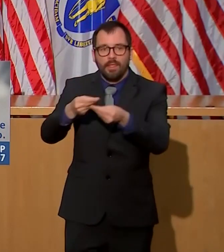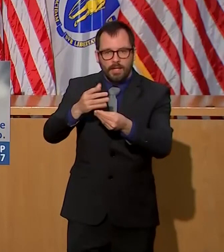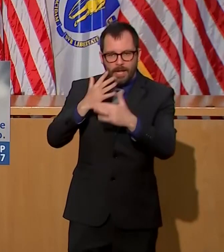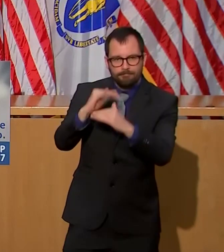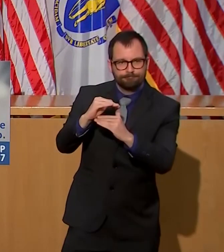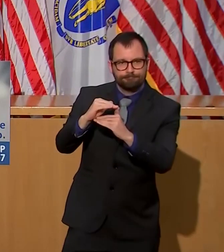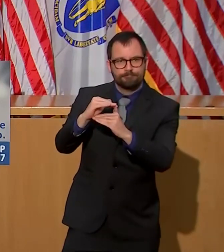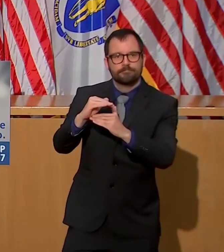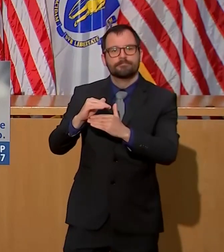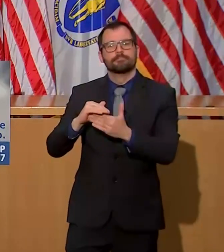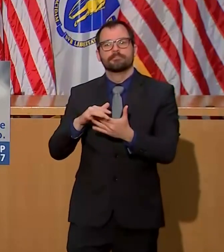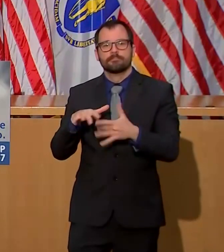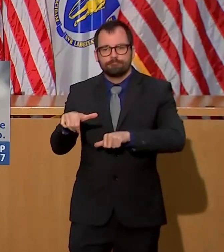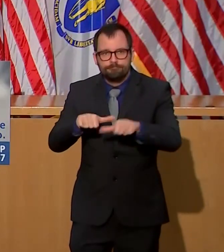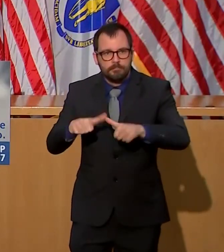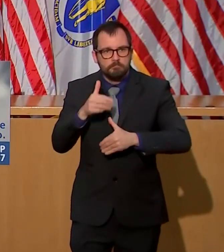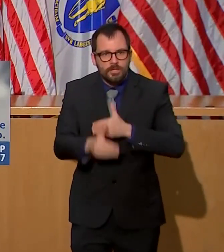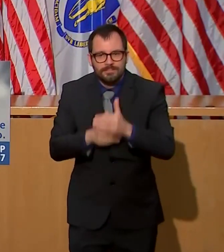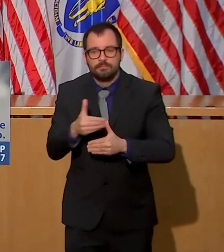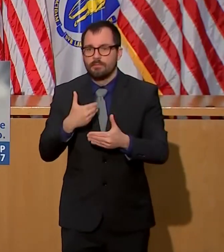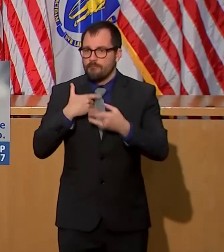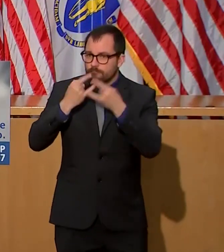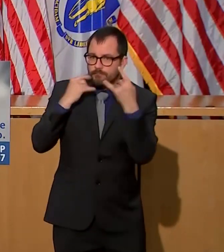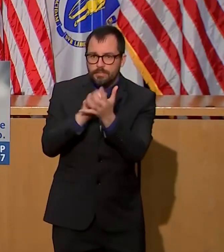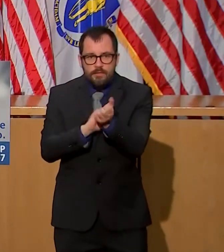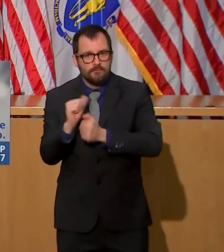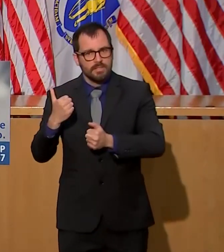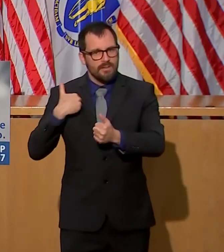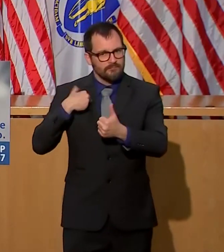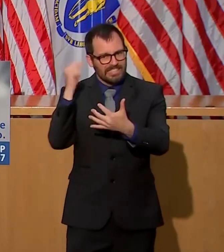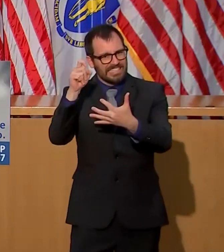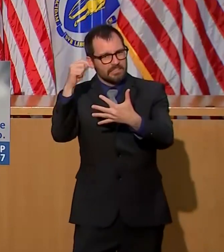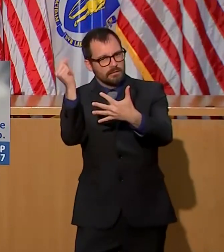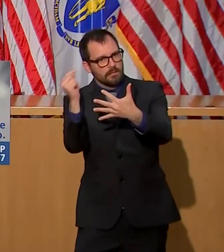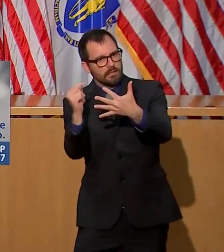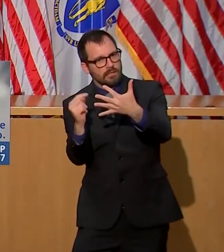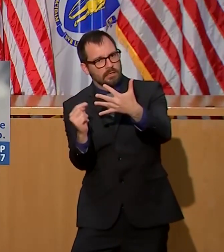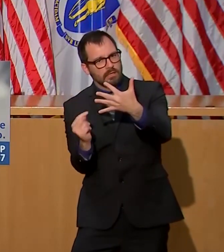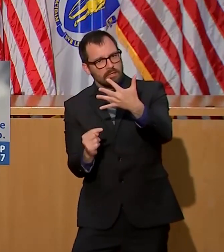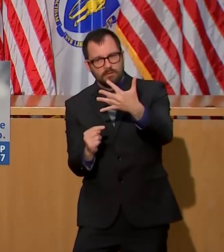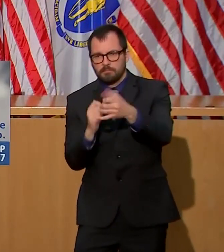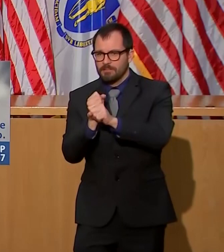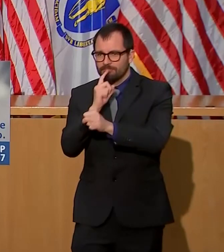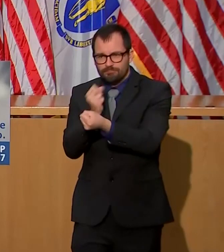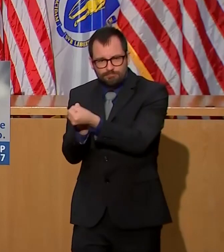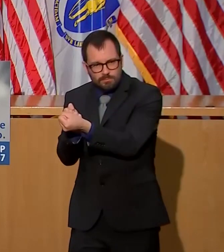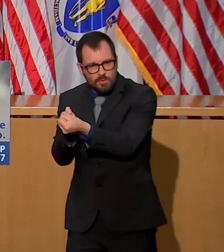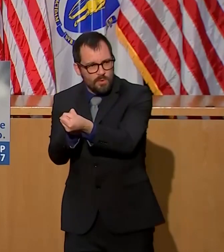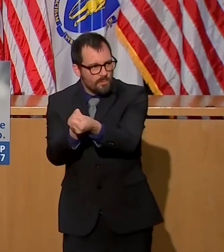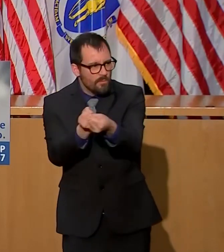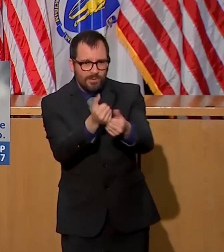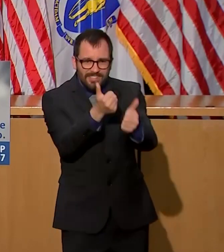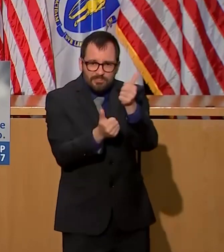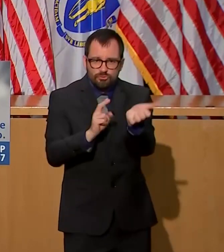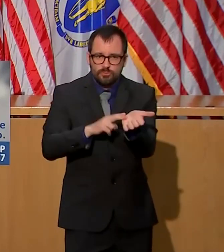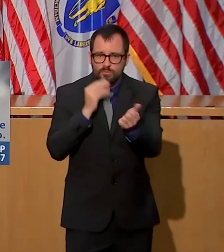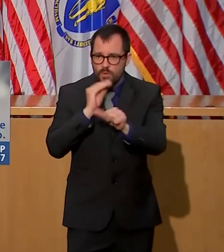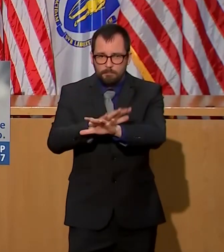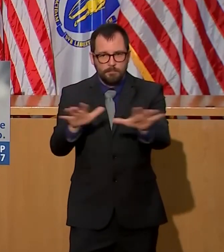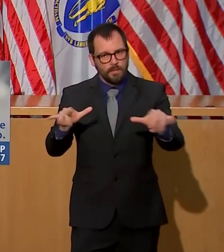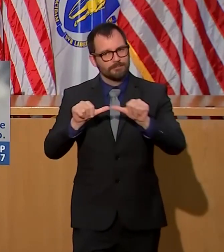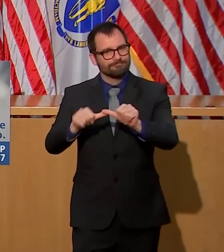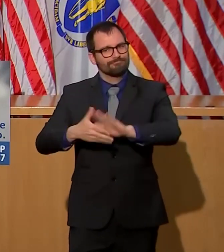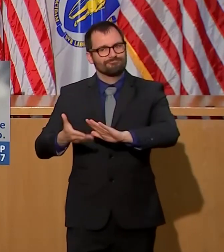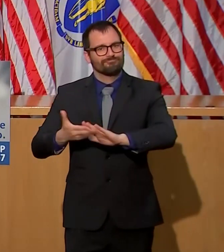to ensure these privately operated facilities are working as safely as possible. In addition, we're boosting additional assistance for